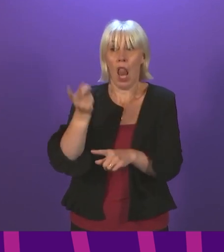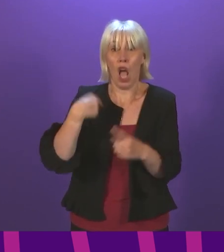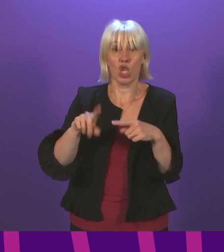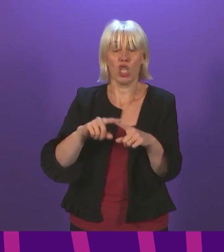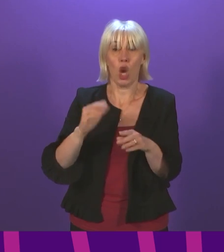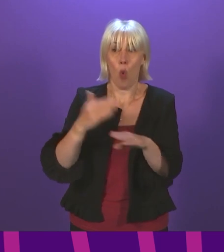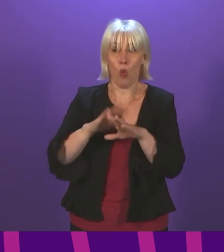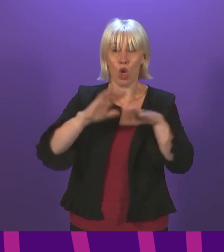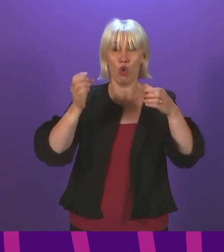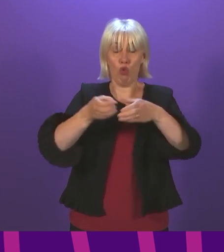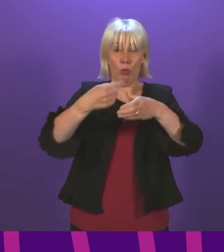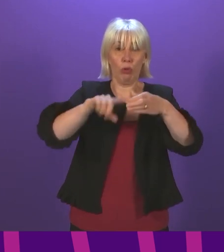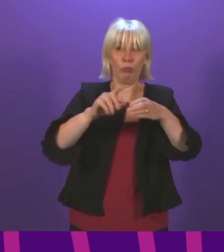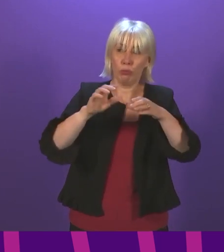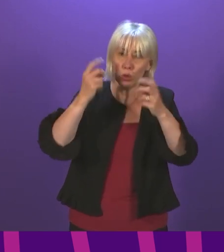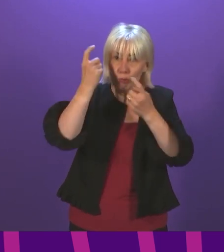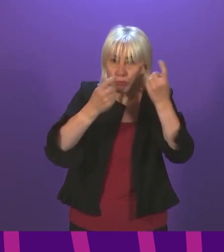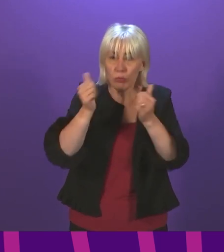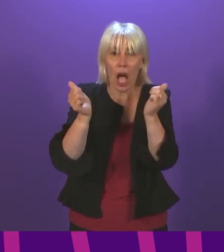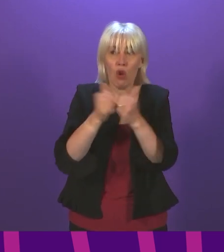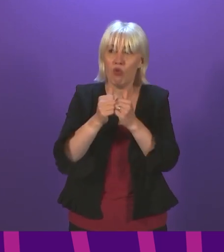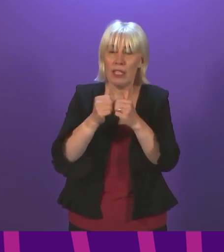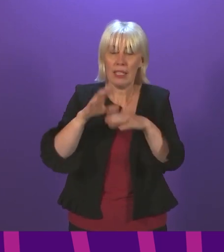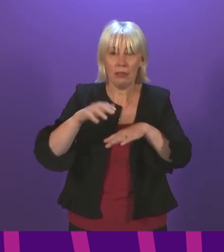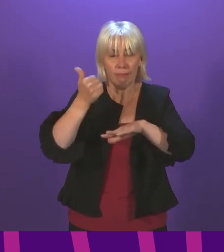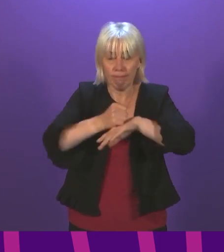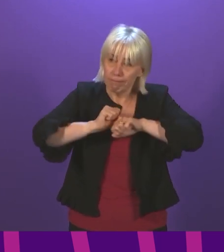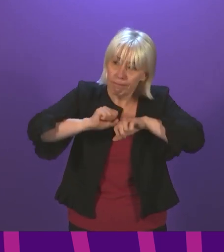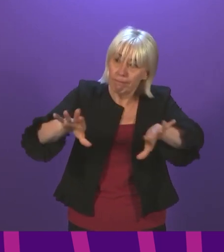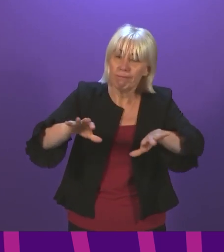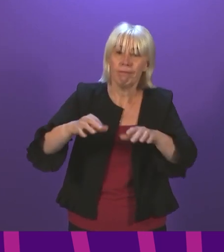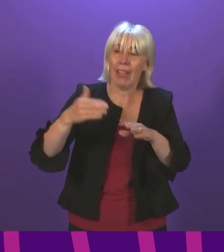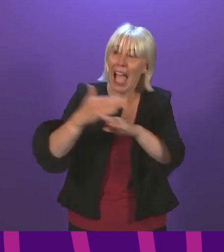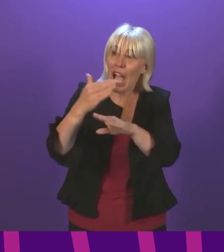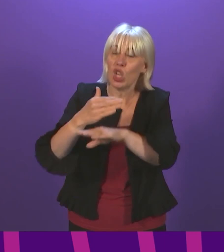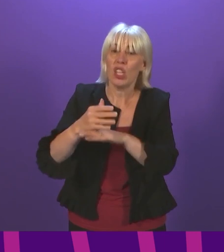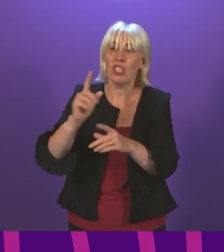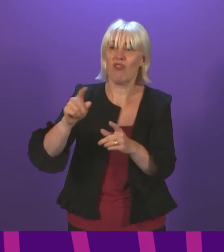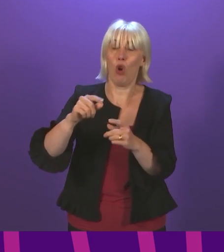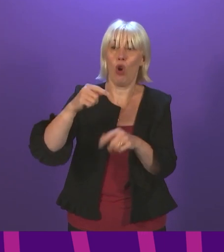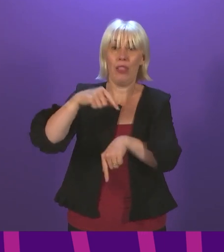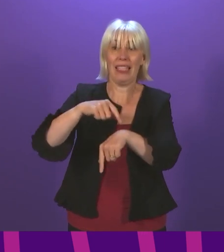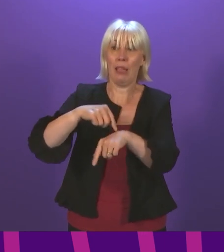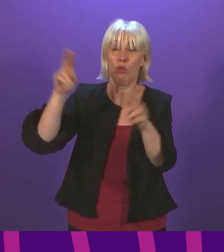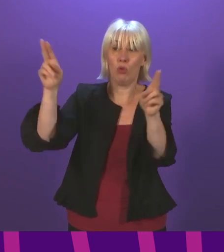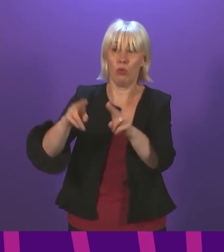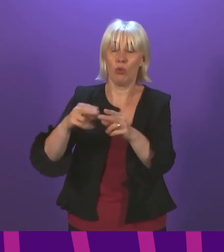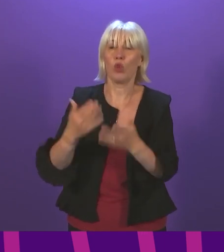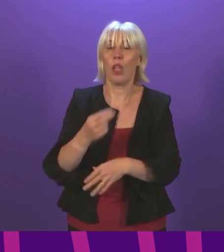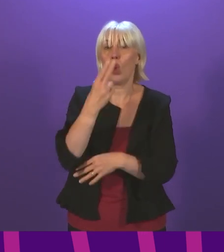working group to agree and implement a range of actions to improve turnaround times. So, as part of that, a total of